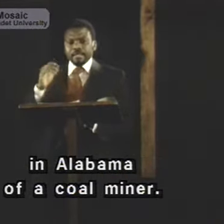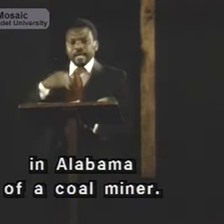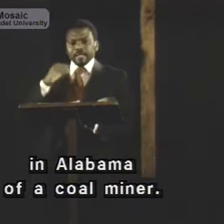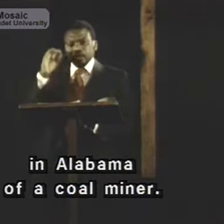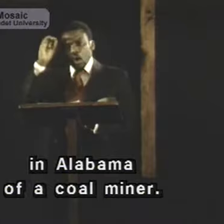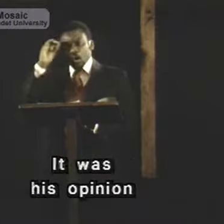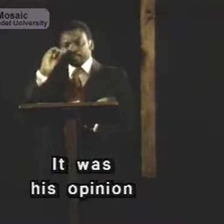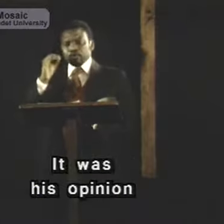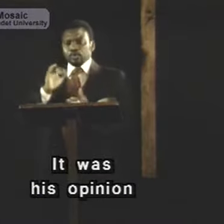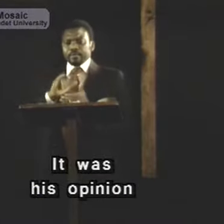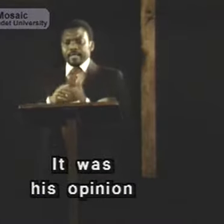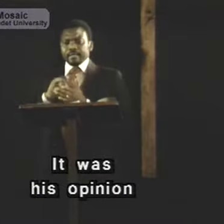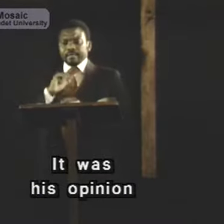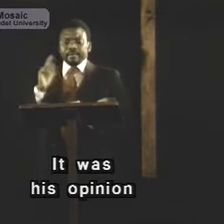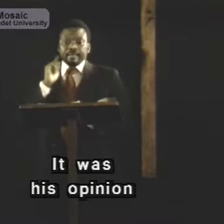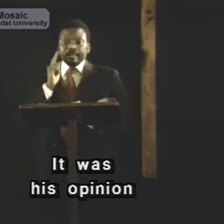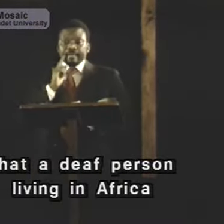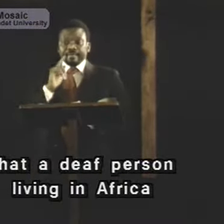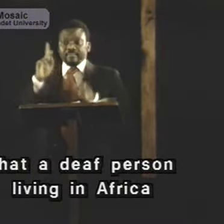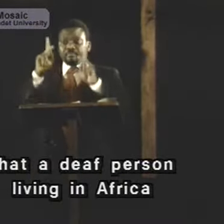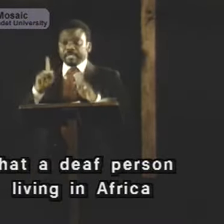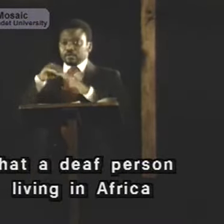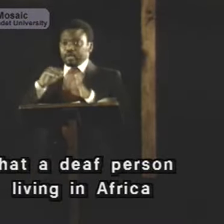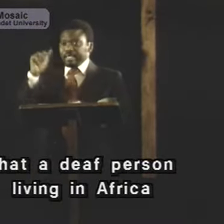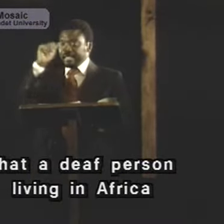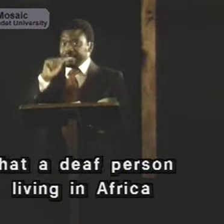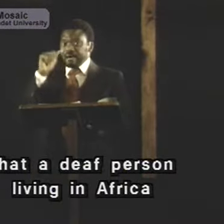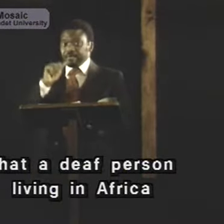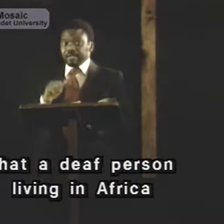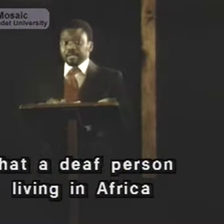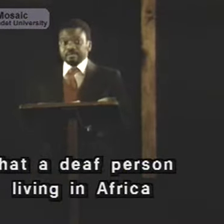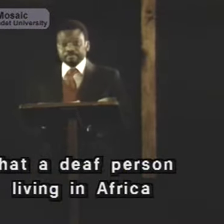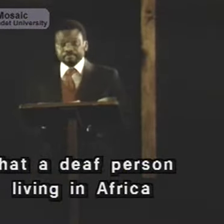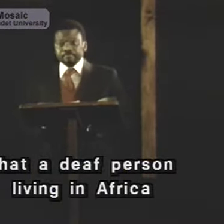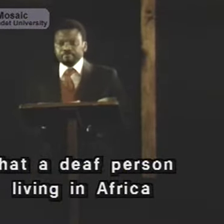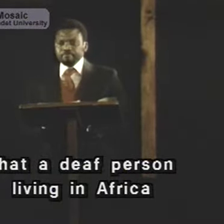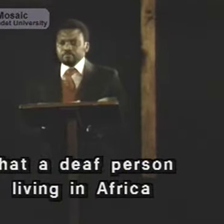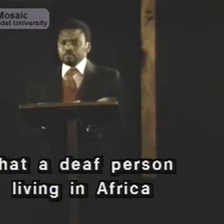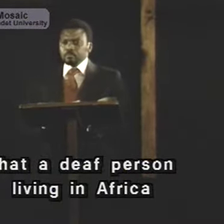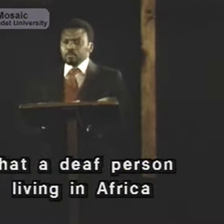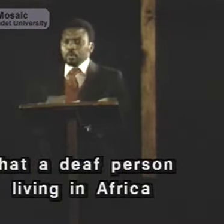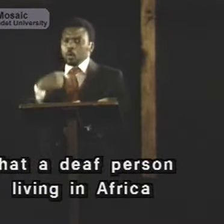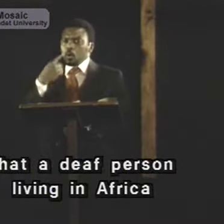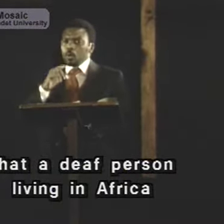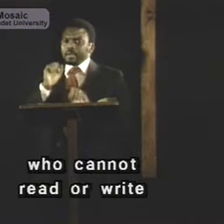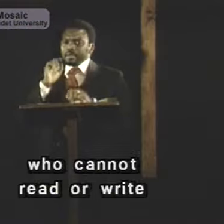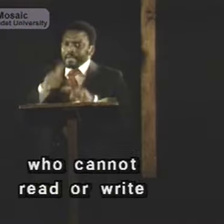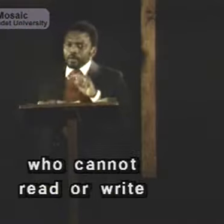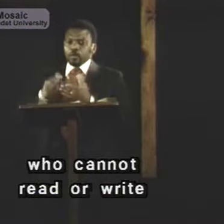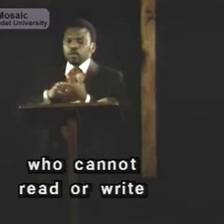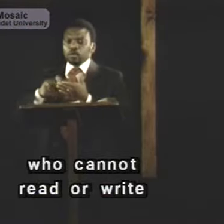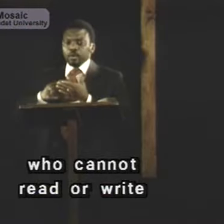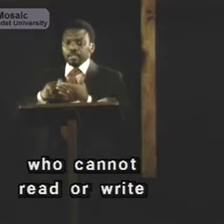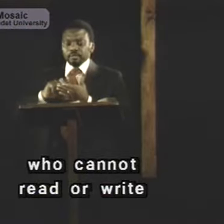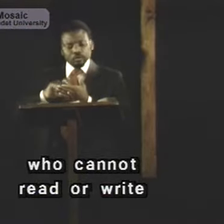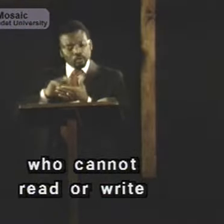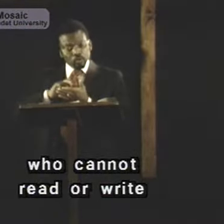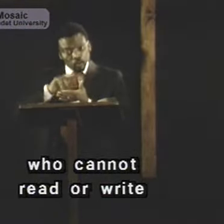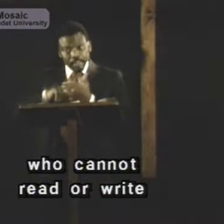It was his opinion that a deaf person living in Africa who cannot read or write